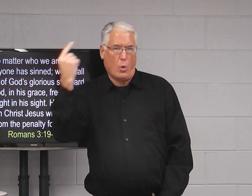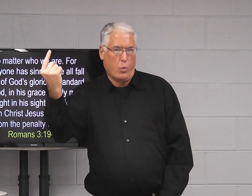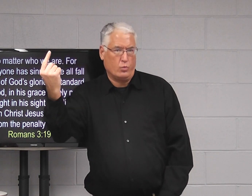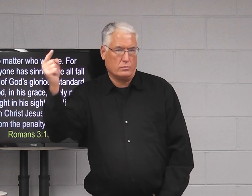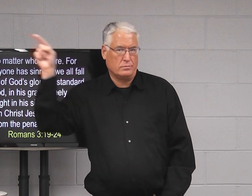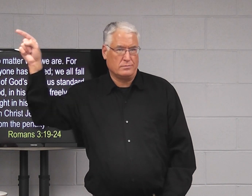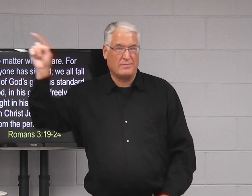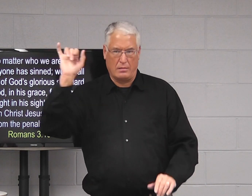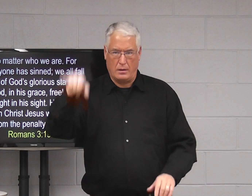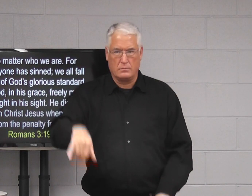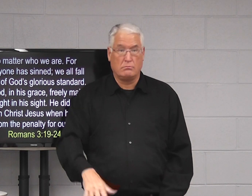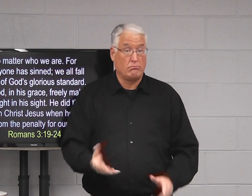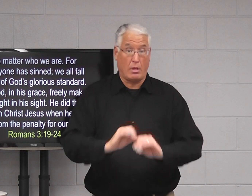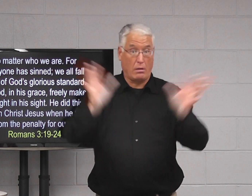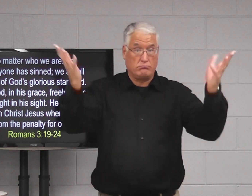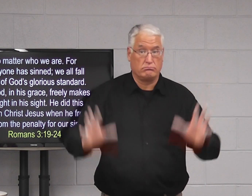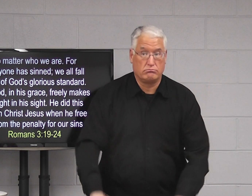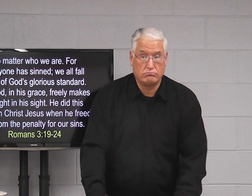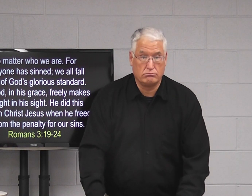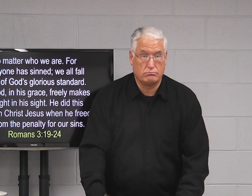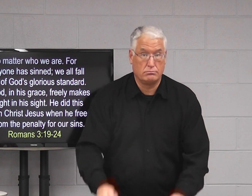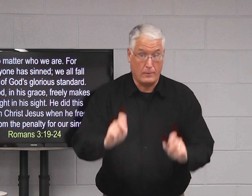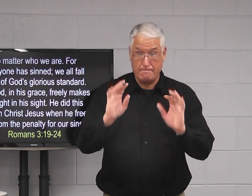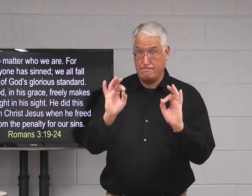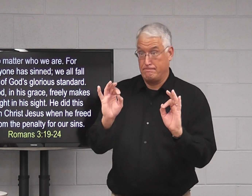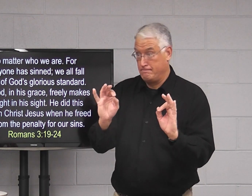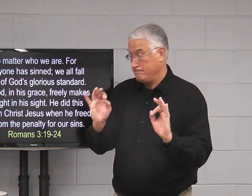is only through God and through faith in Jesus Christ.